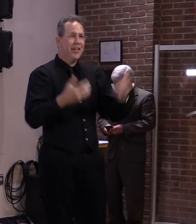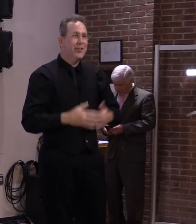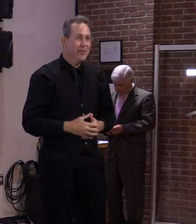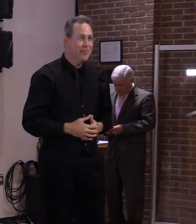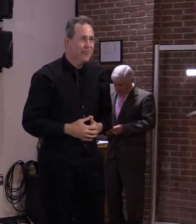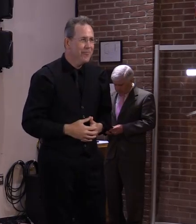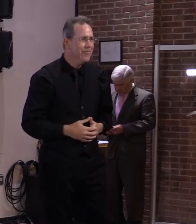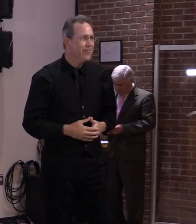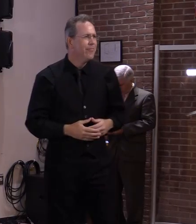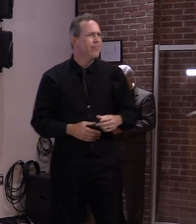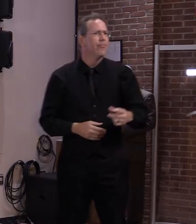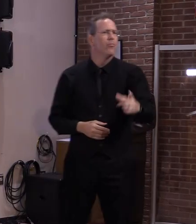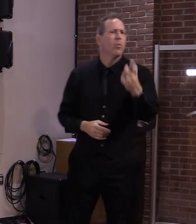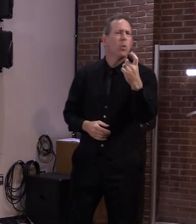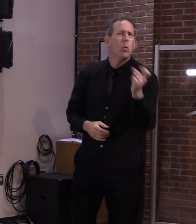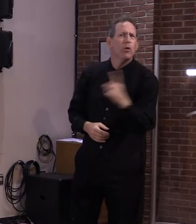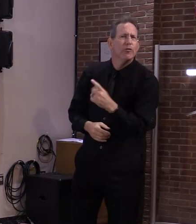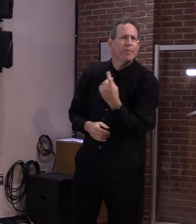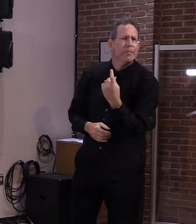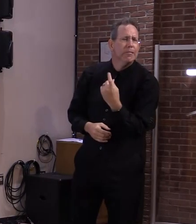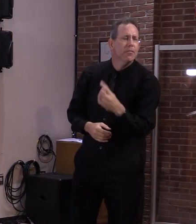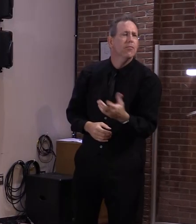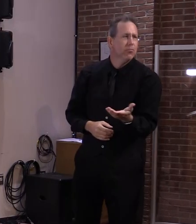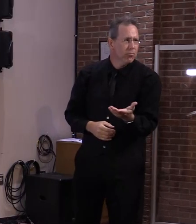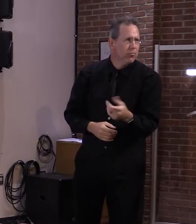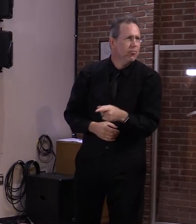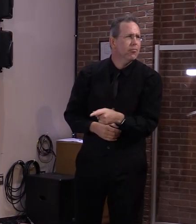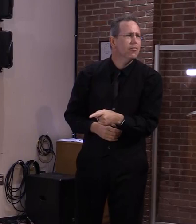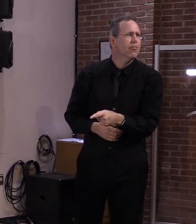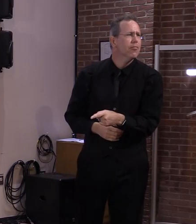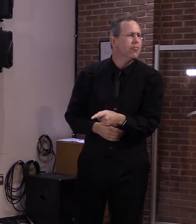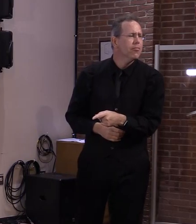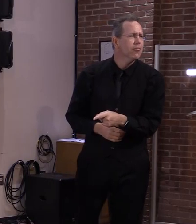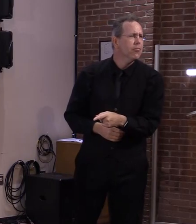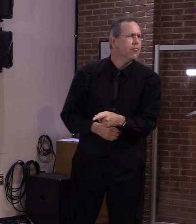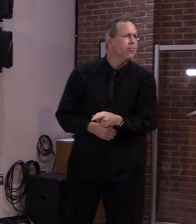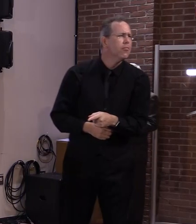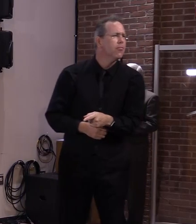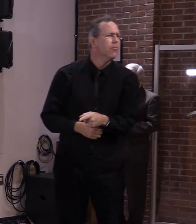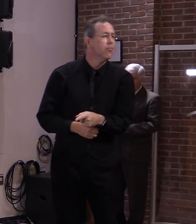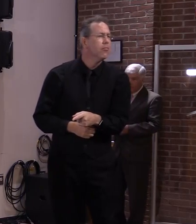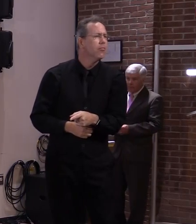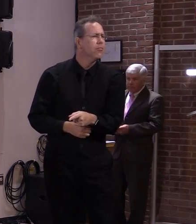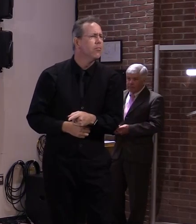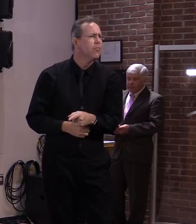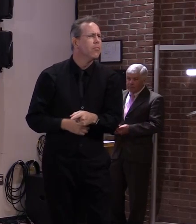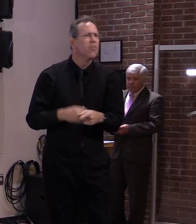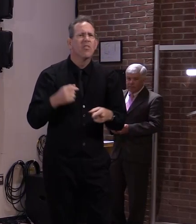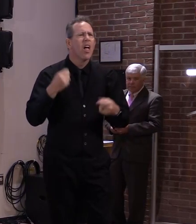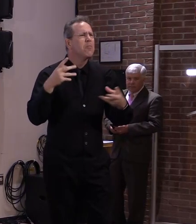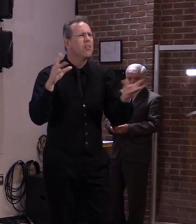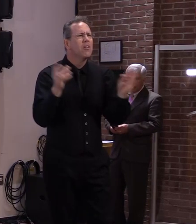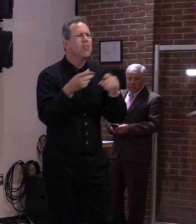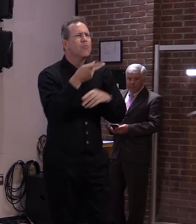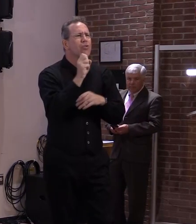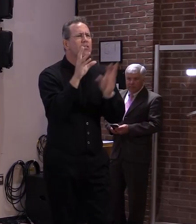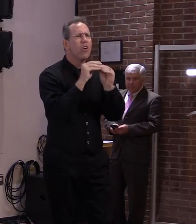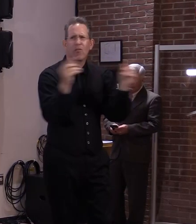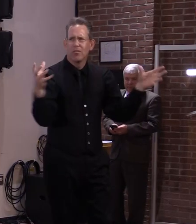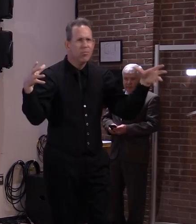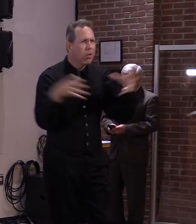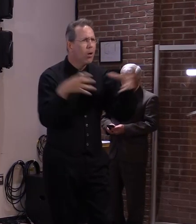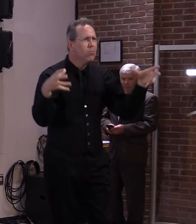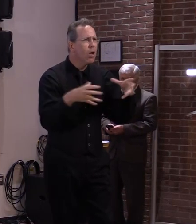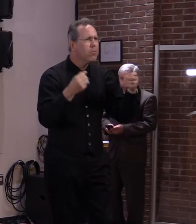something. How many press conferences have there been up until this point? I had that. I announced that yesterday.